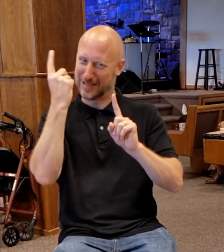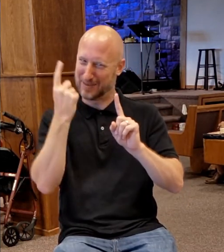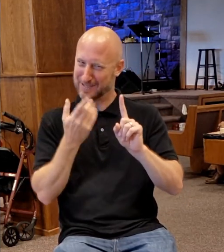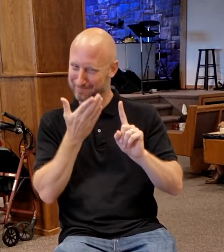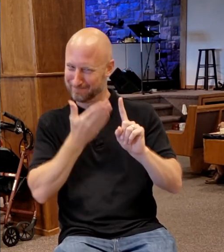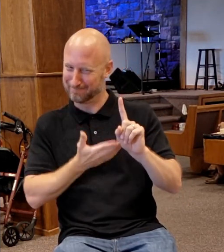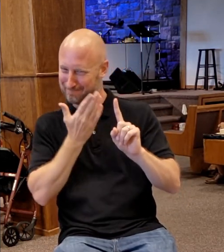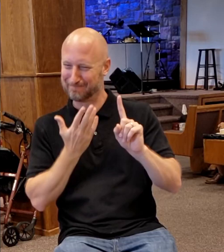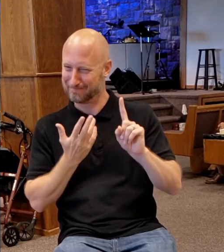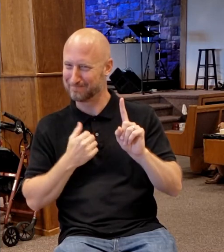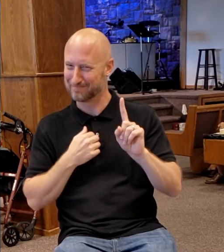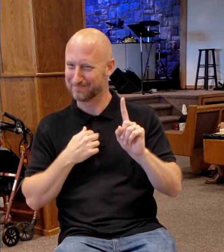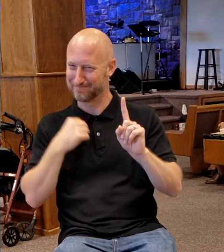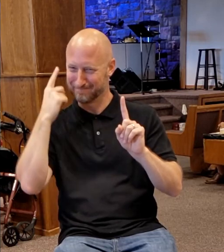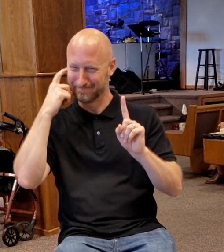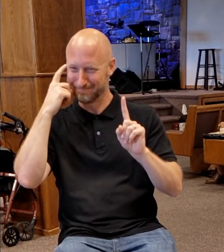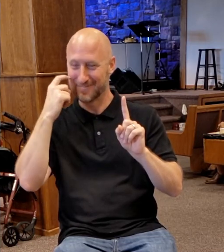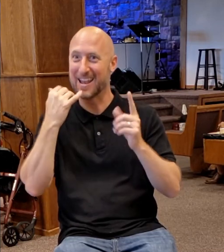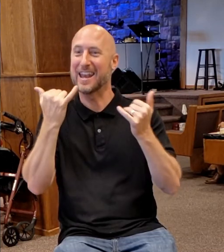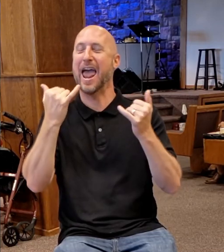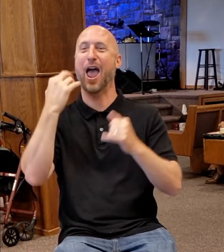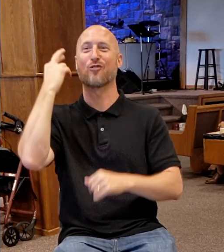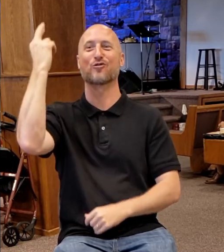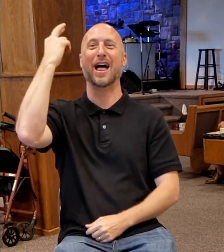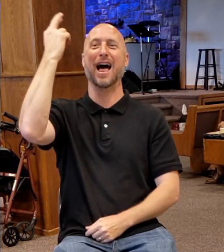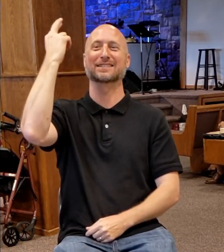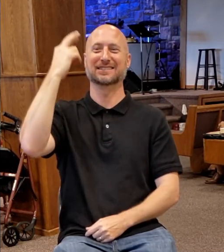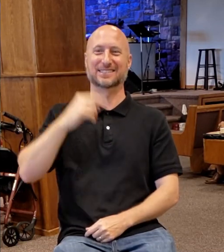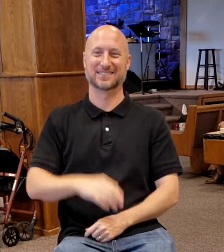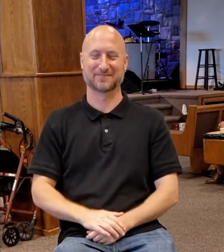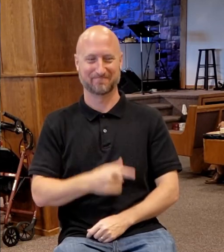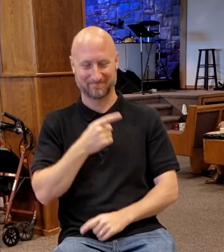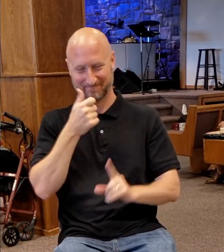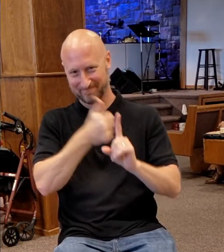he's risen. They realize your older brother is God.